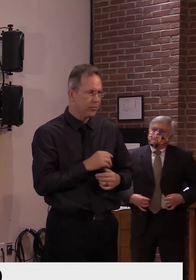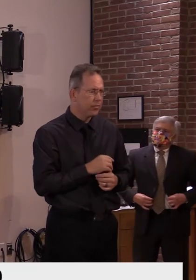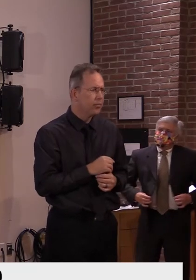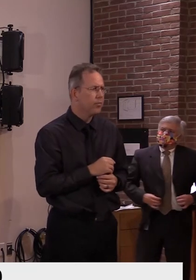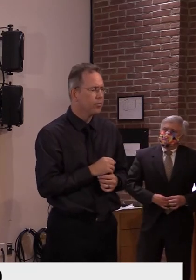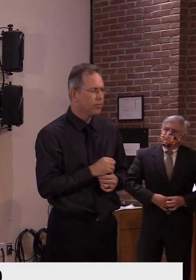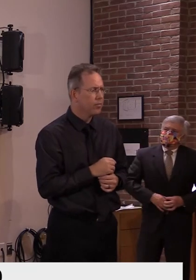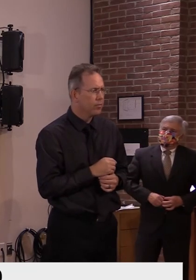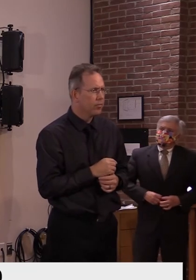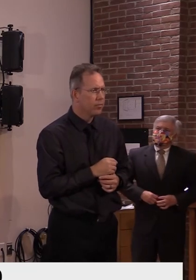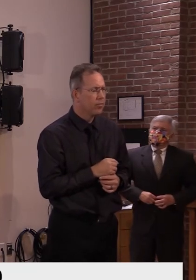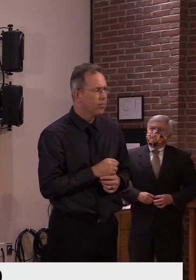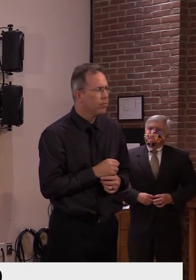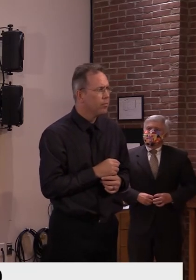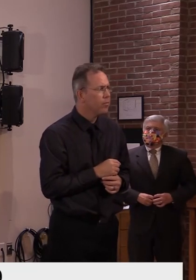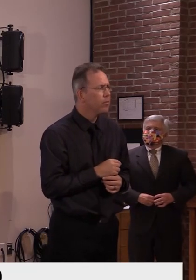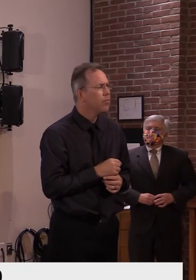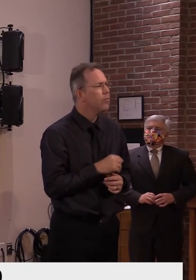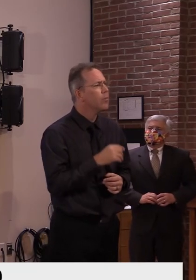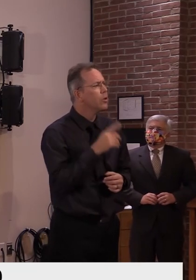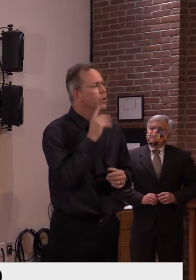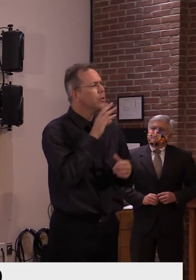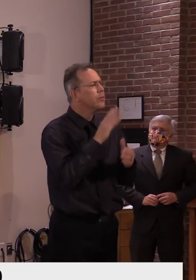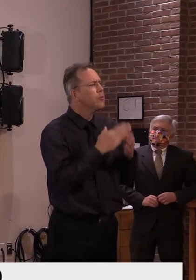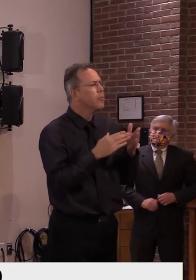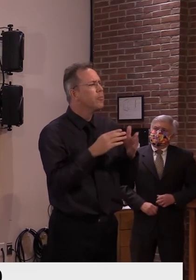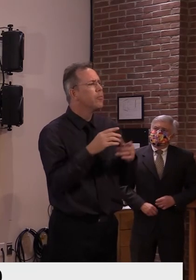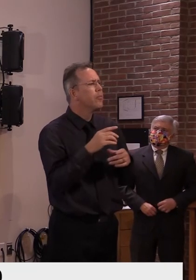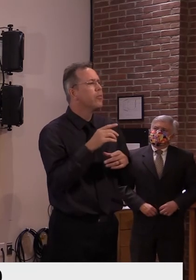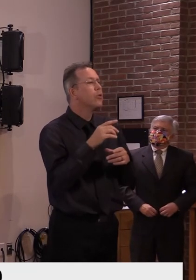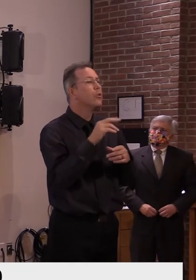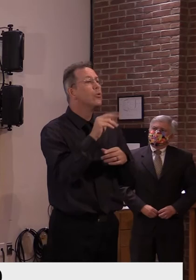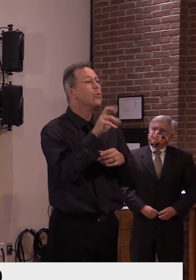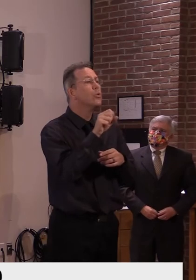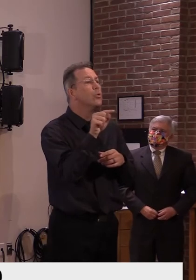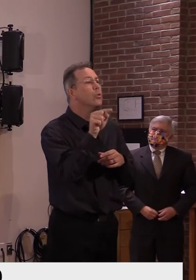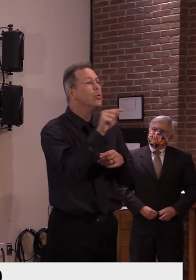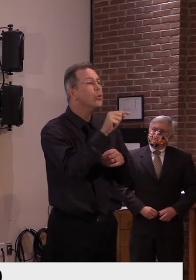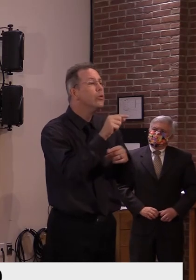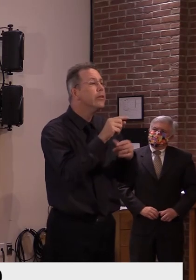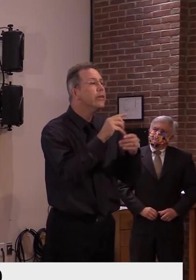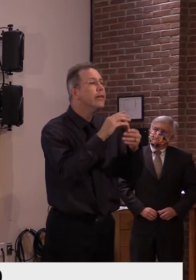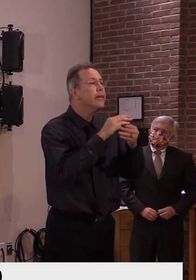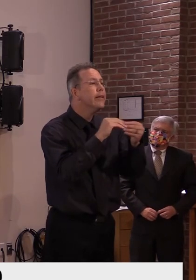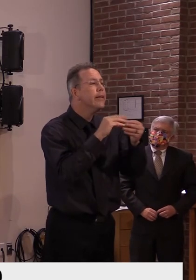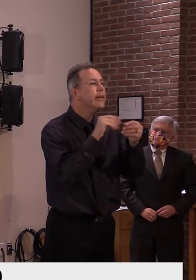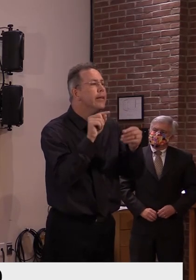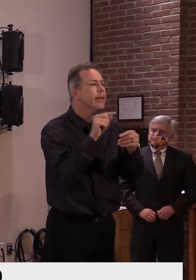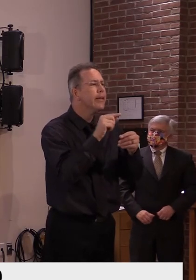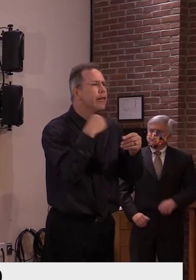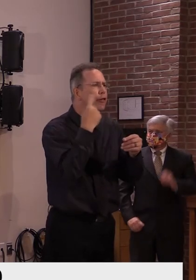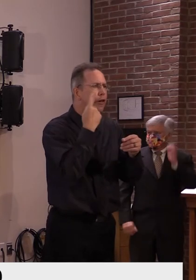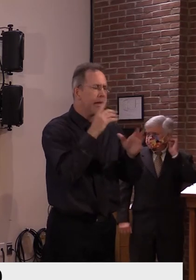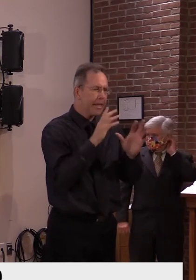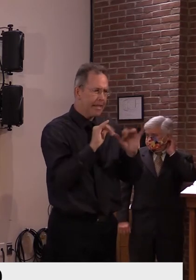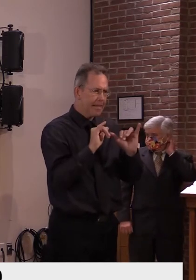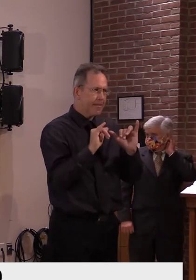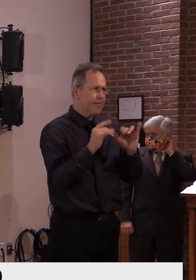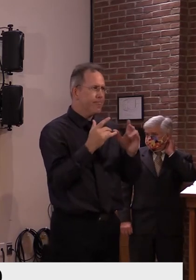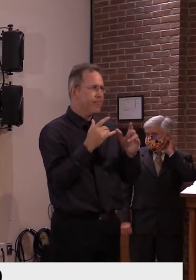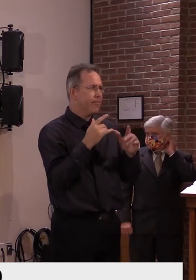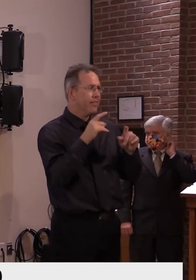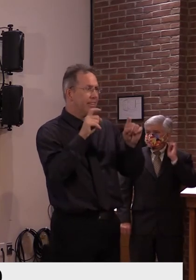um, maybe not intentionally but unintentionally stated that testing a third of the student body at a time,